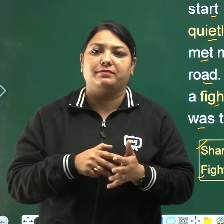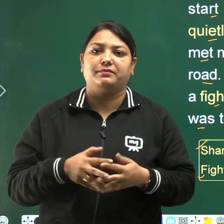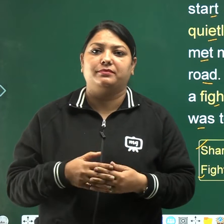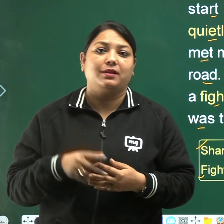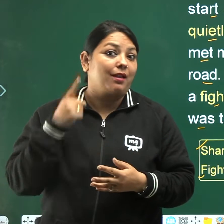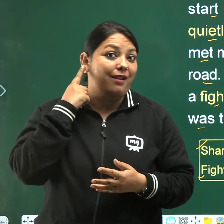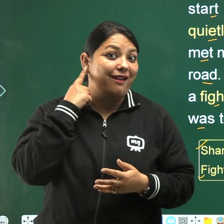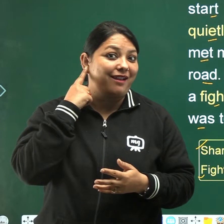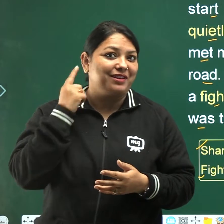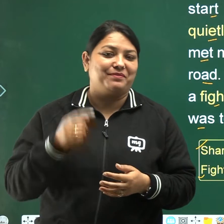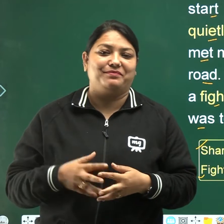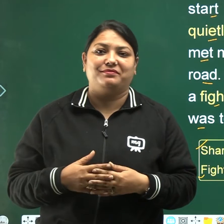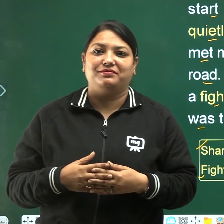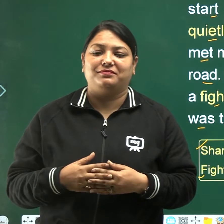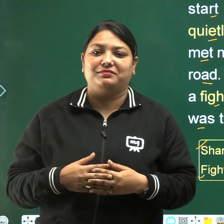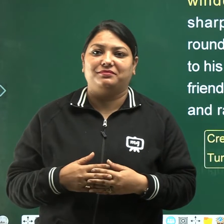kaan.